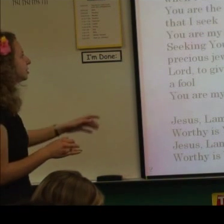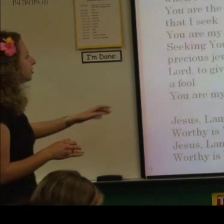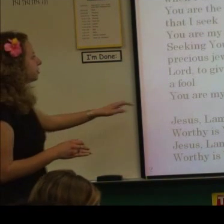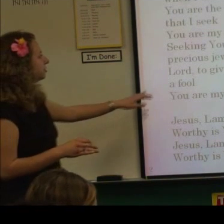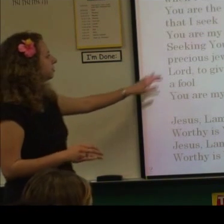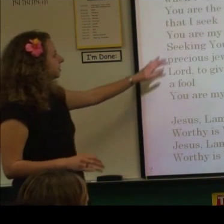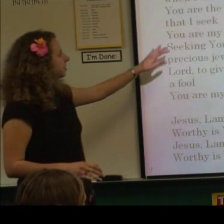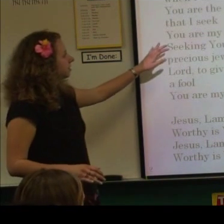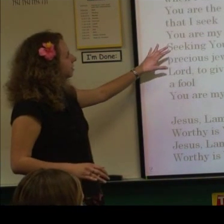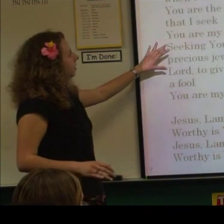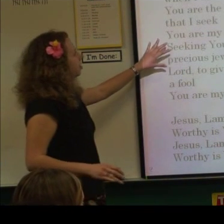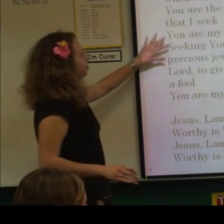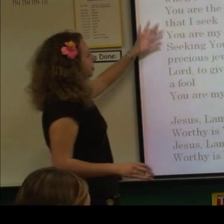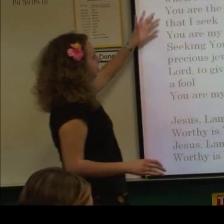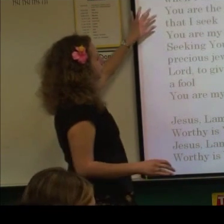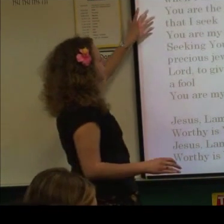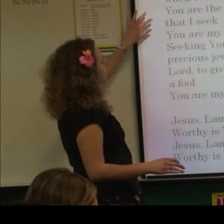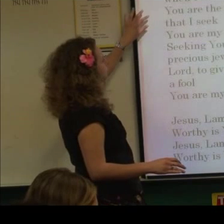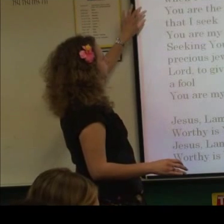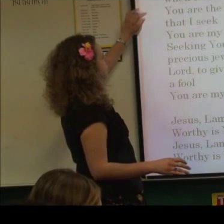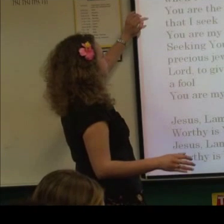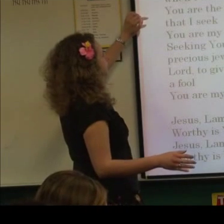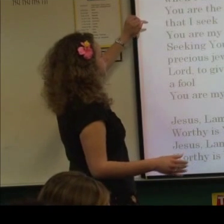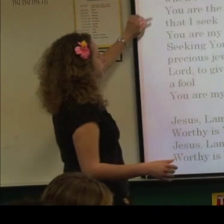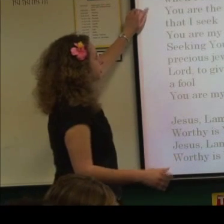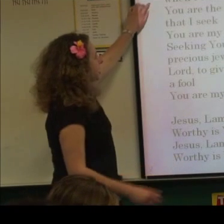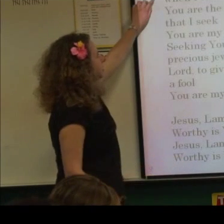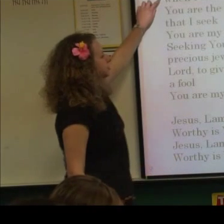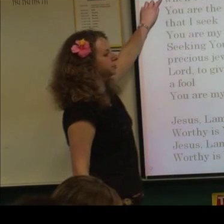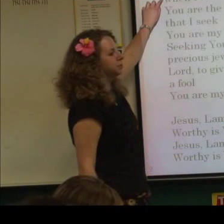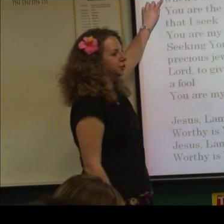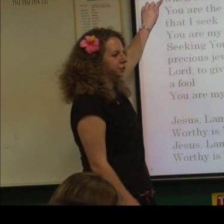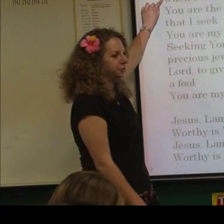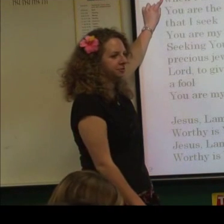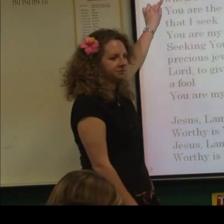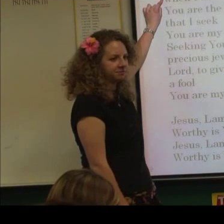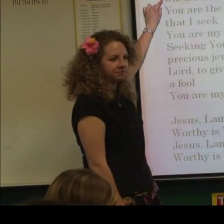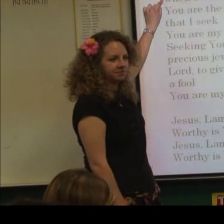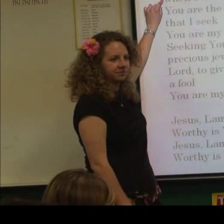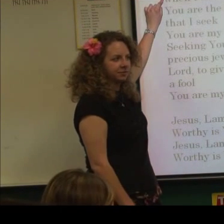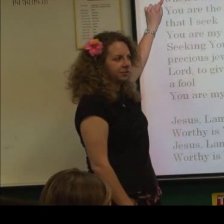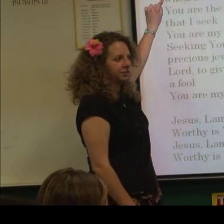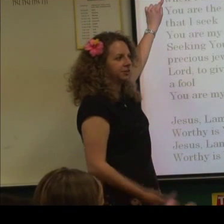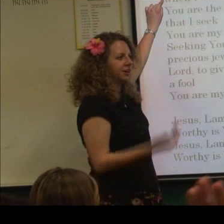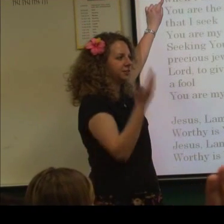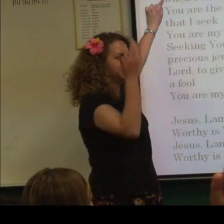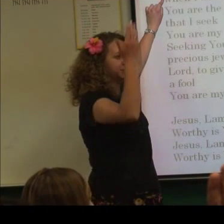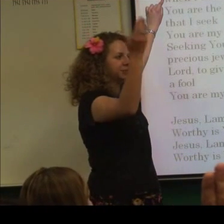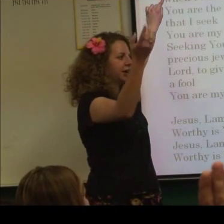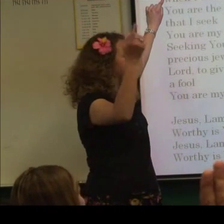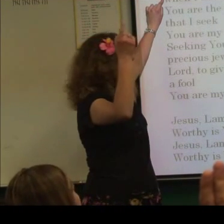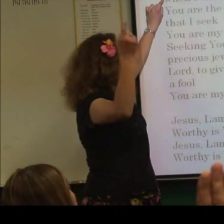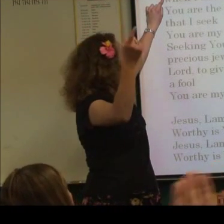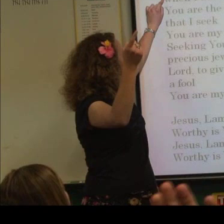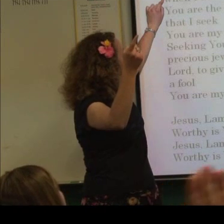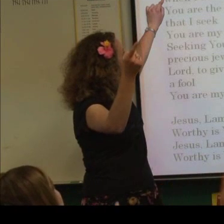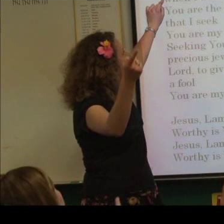Let's go through most of these words. Okay, so what's you? Okay, so you can do that way or you can do this way.